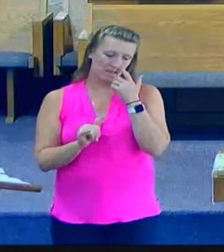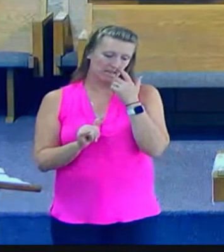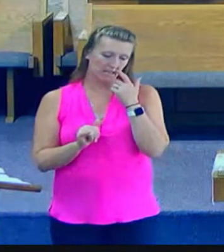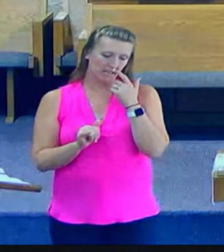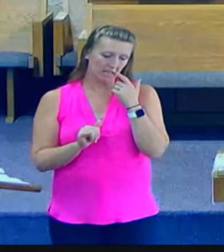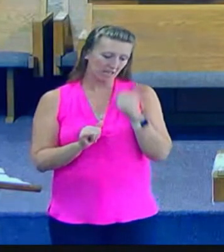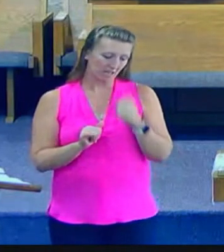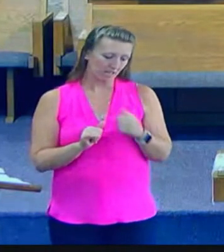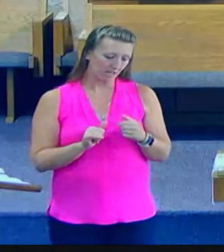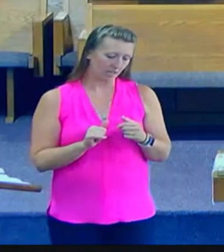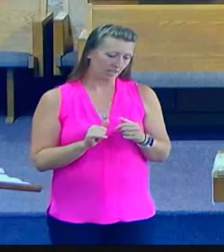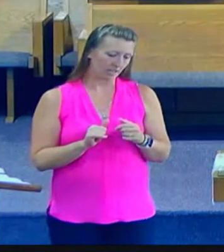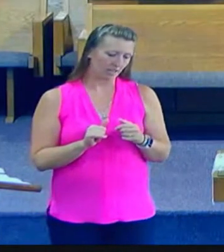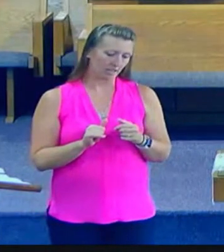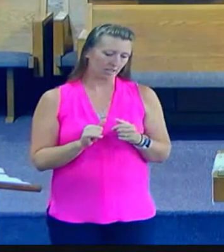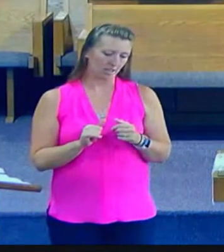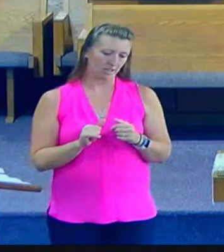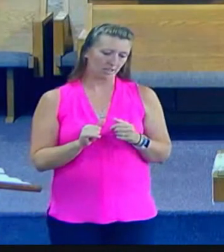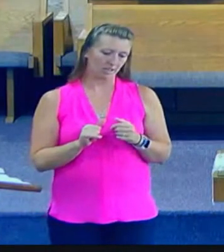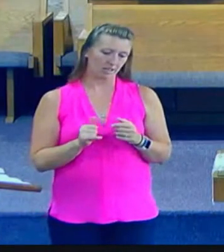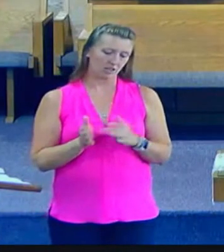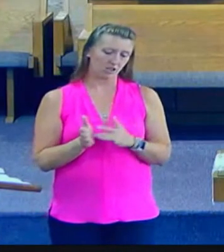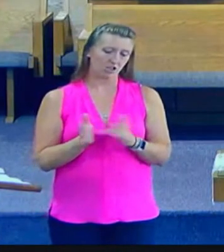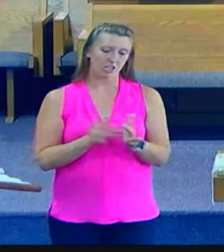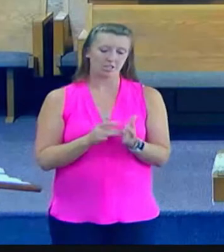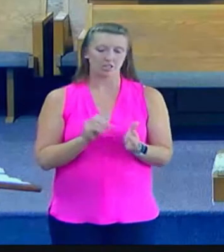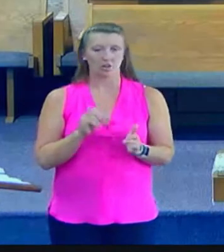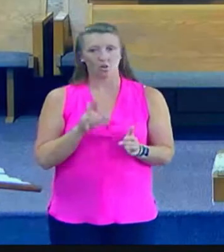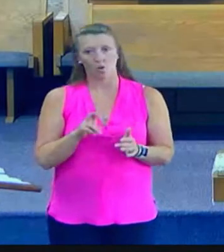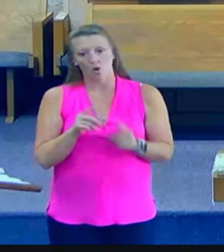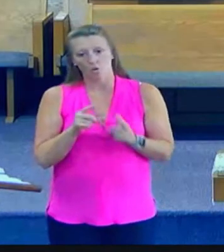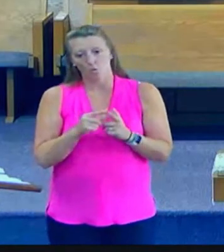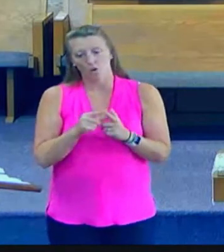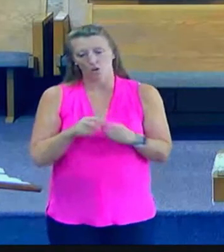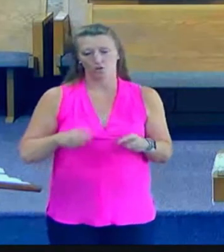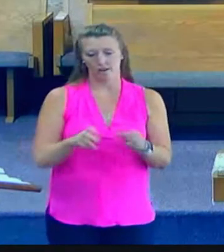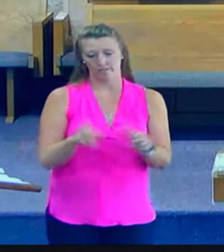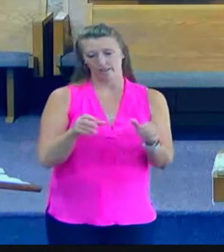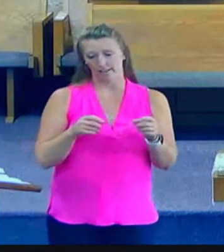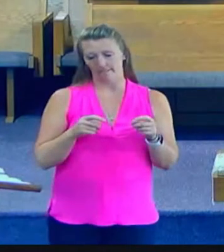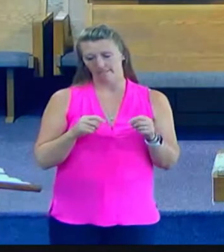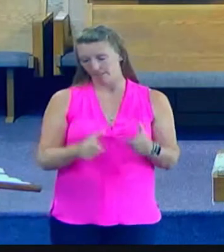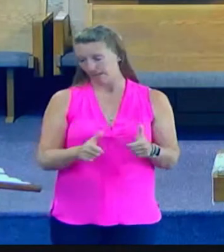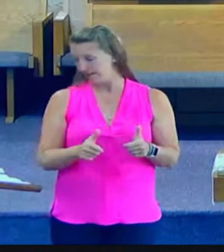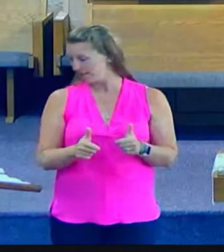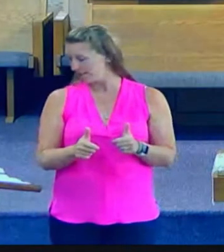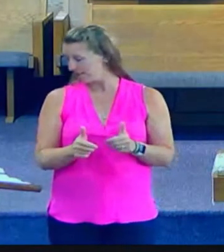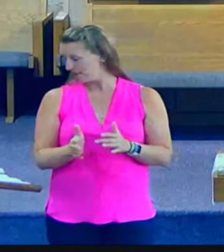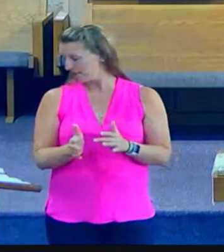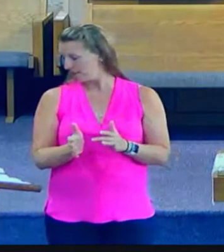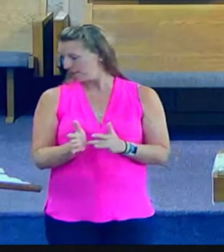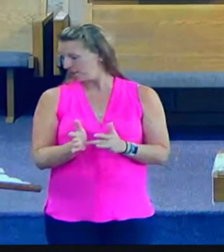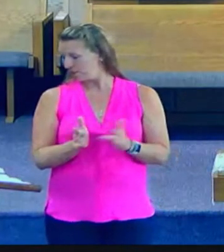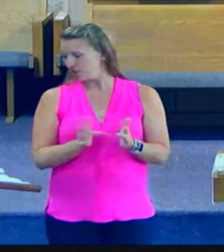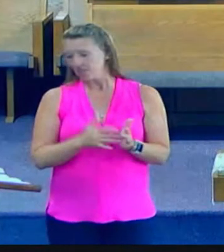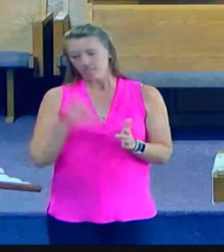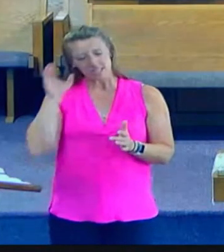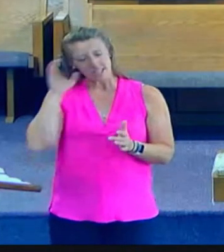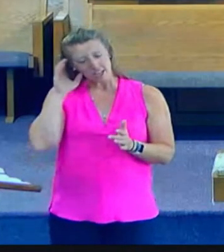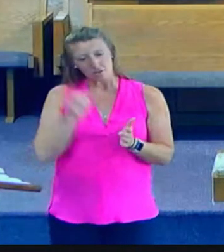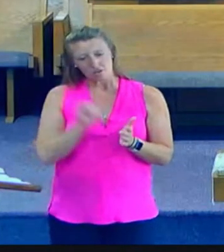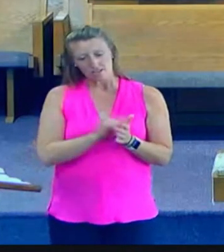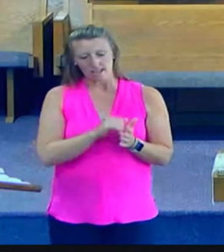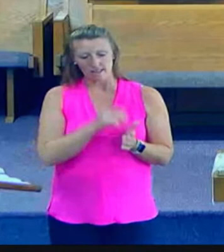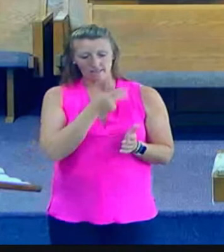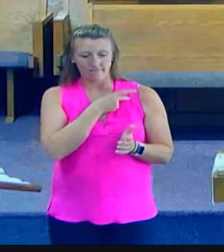or word traveling fast, Jesus gets word of the Pharisees not being happy.